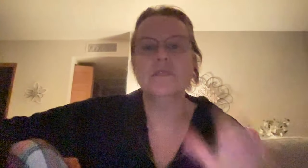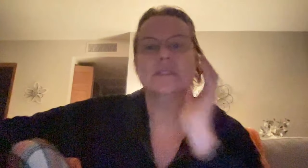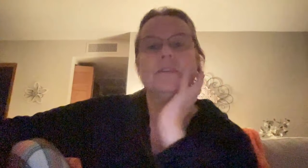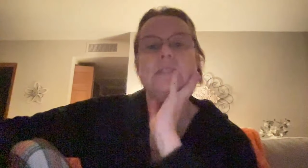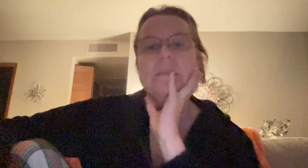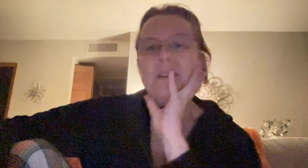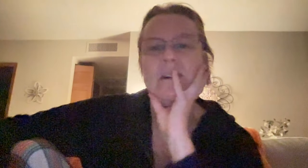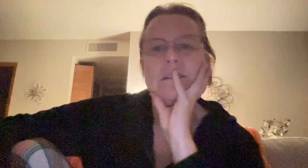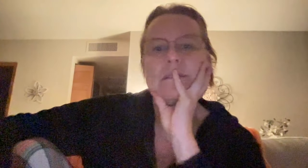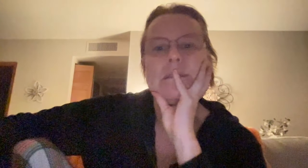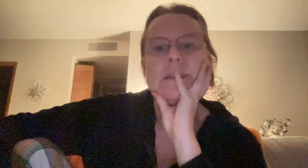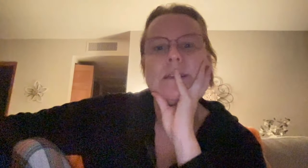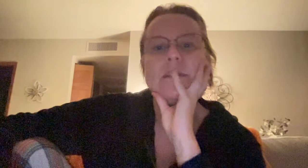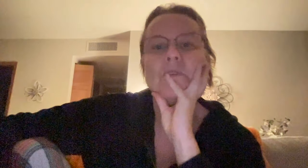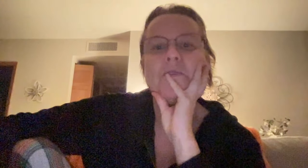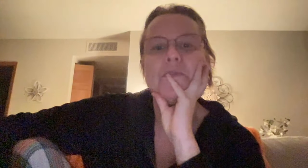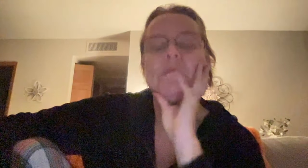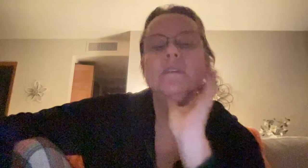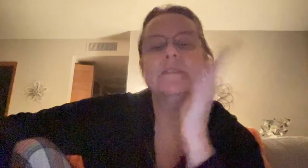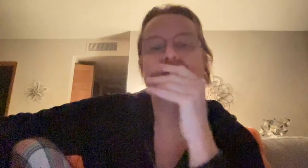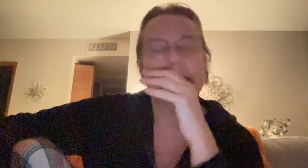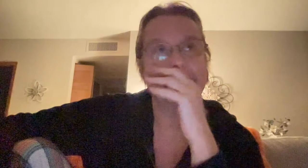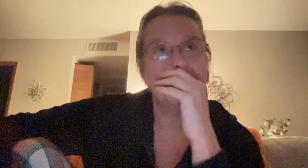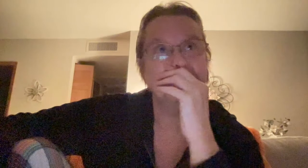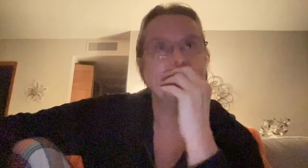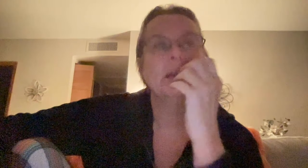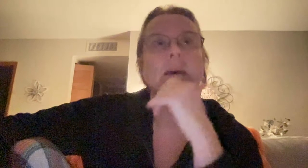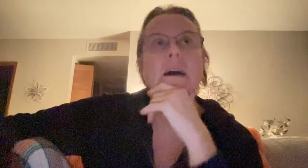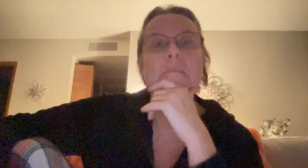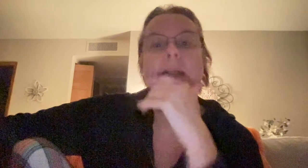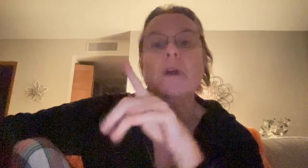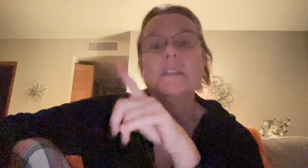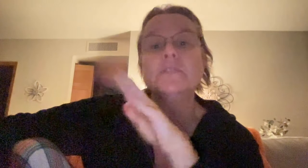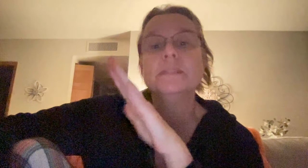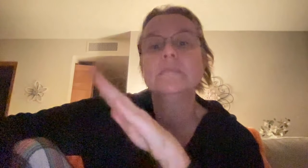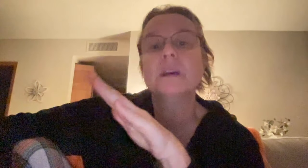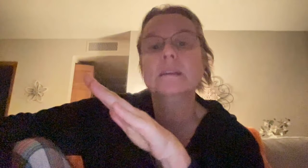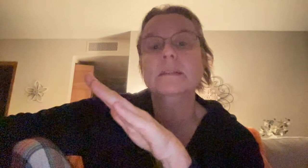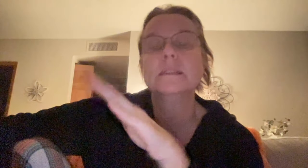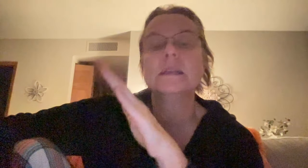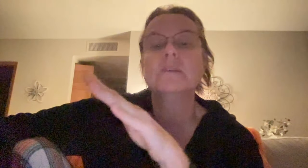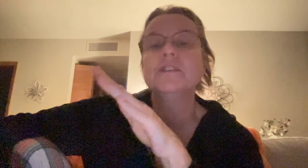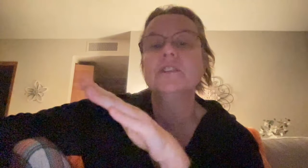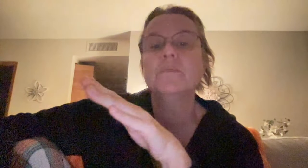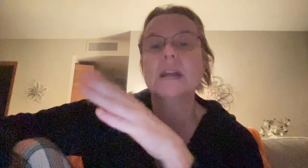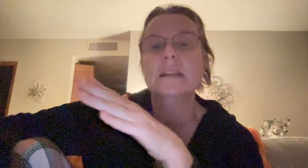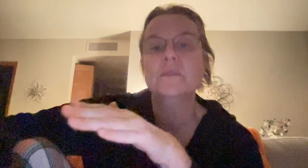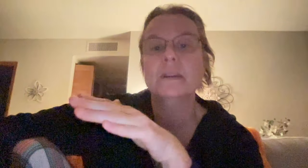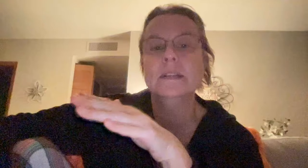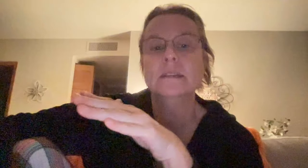use of her time at all to go through. So we'll have to figure that out. But, um, but I want, the reason I'm talking about this is because I want you to know we're not ignoring it.